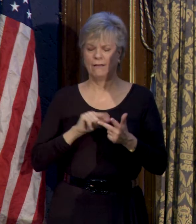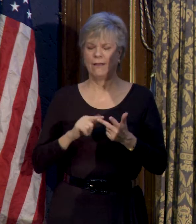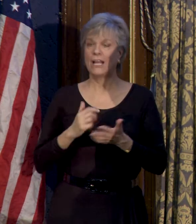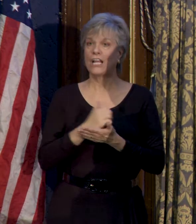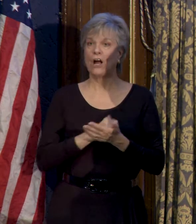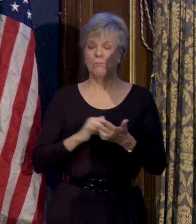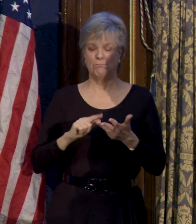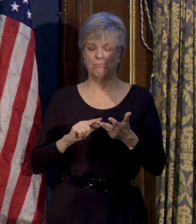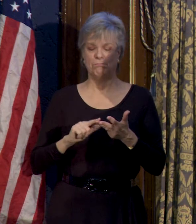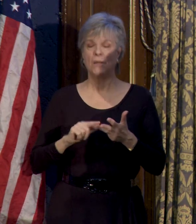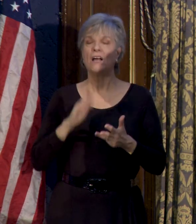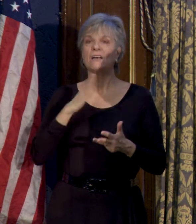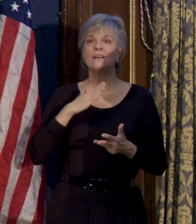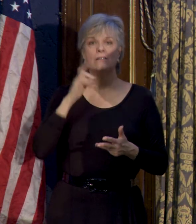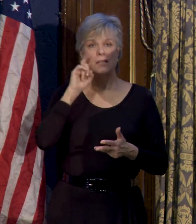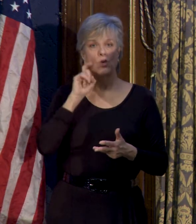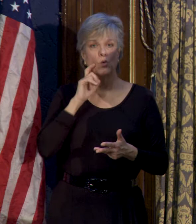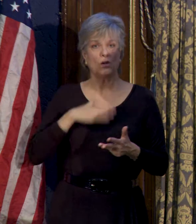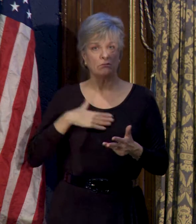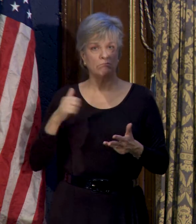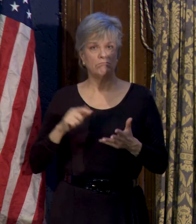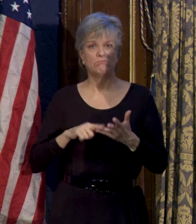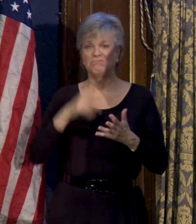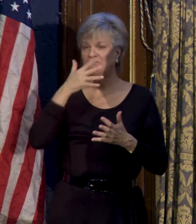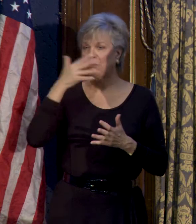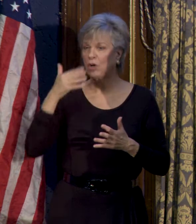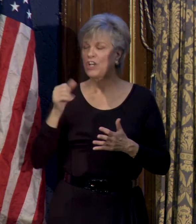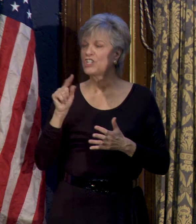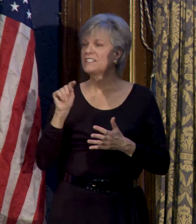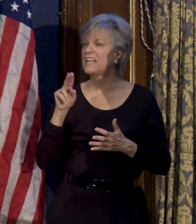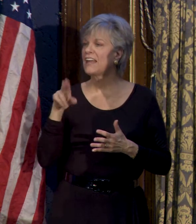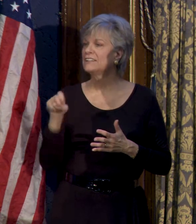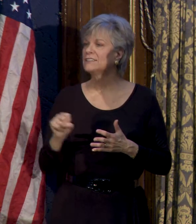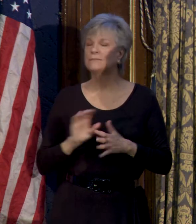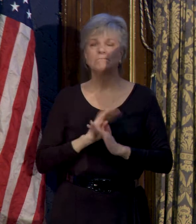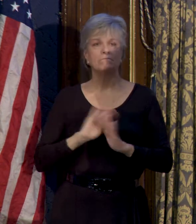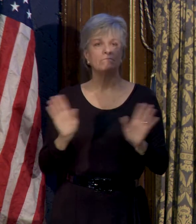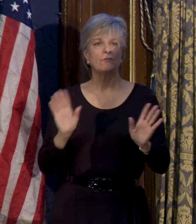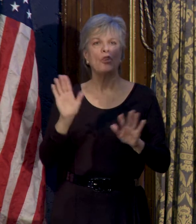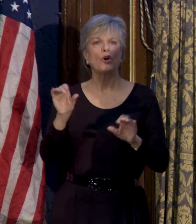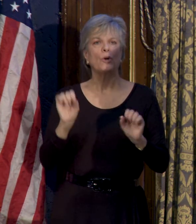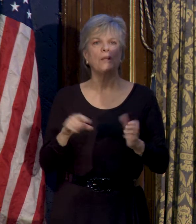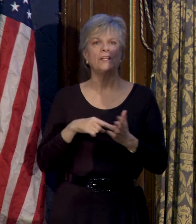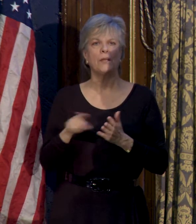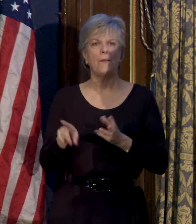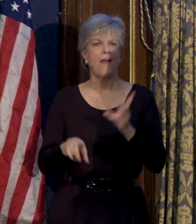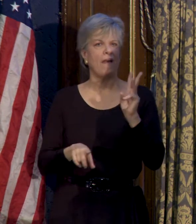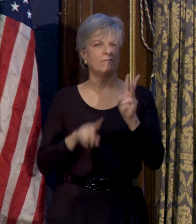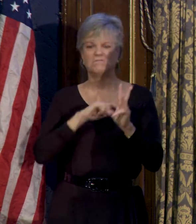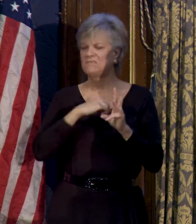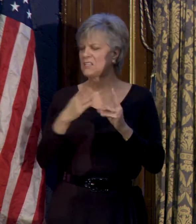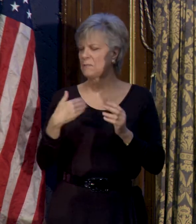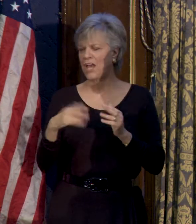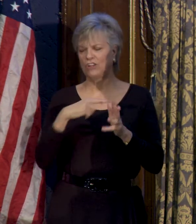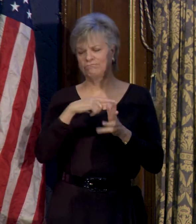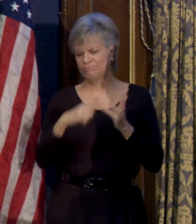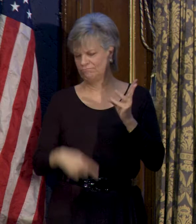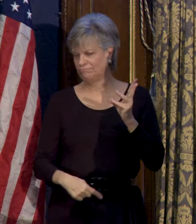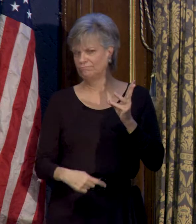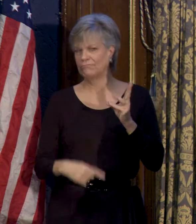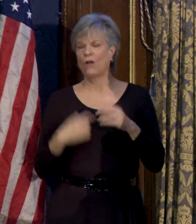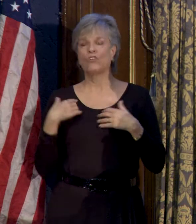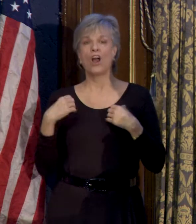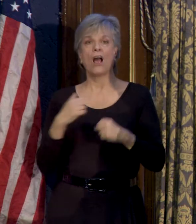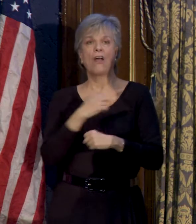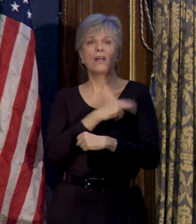sexual orientation, their immigration status, their ability to pay. So our health and